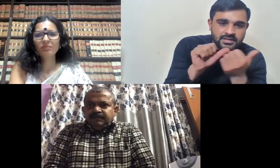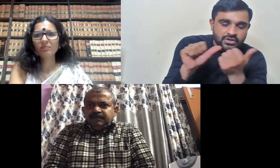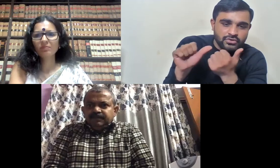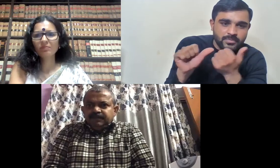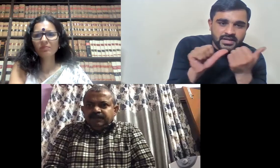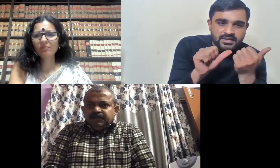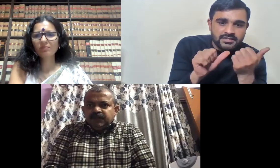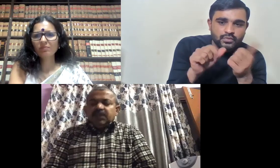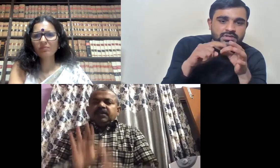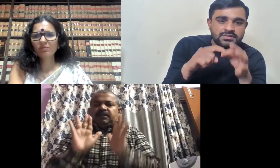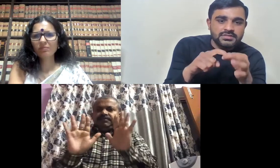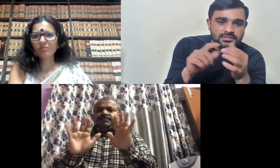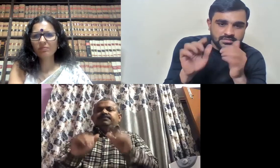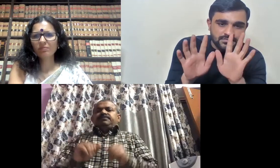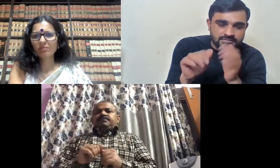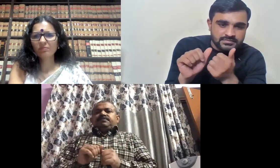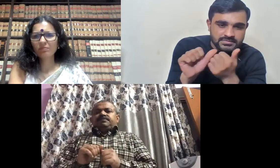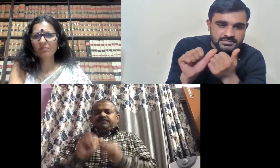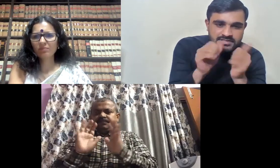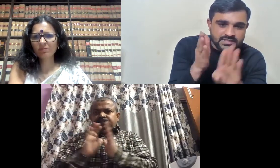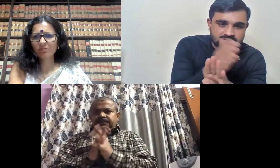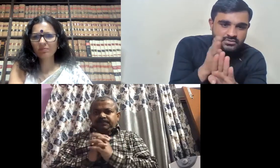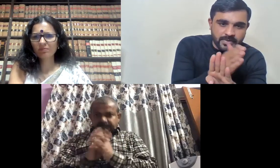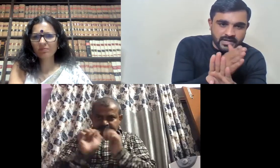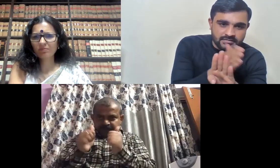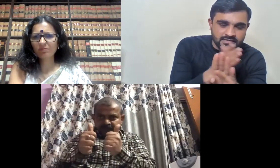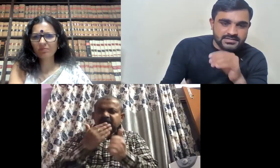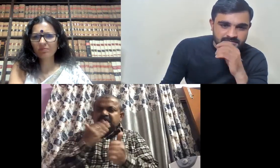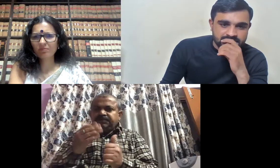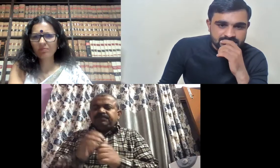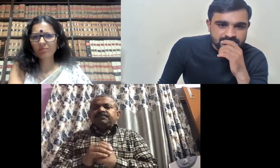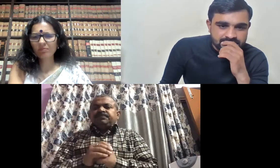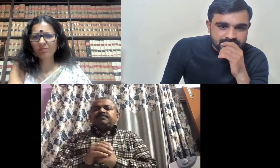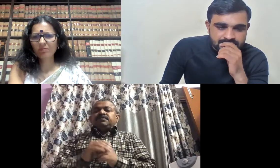And I decided go back. And then go back. Yes.